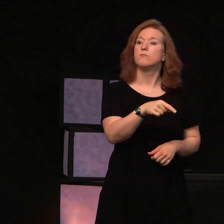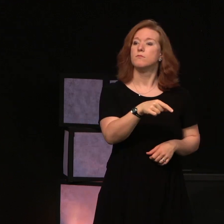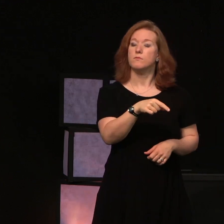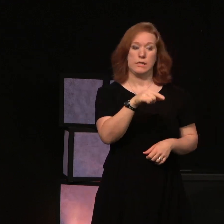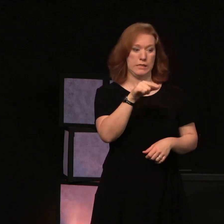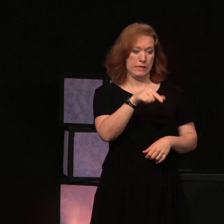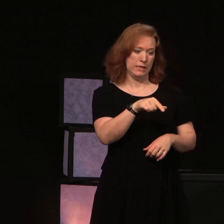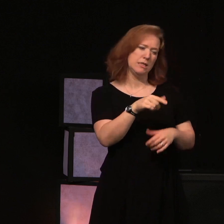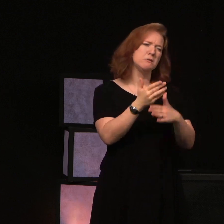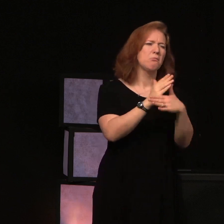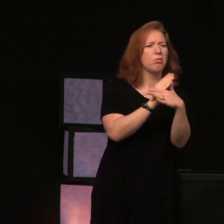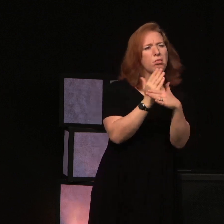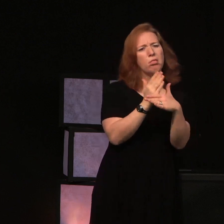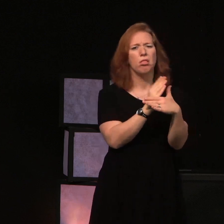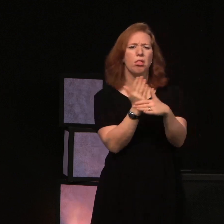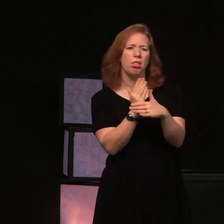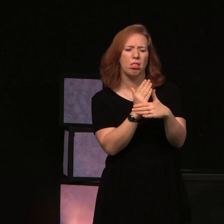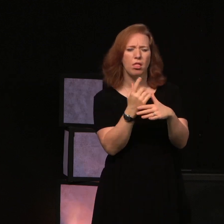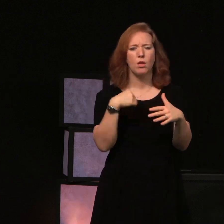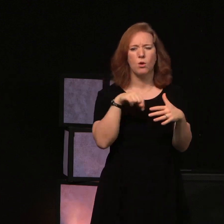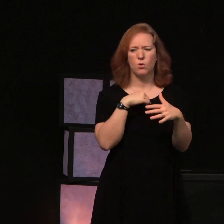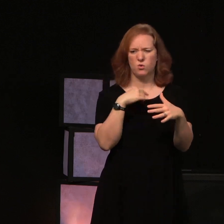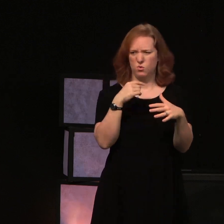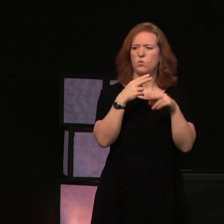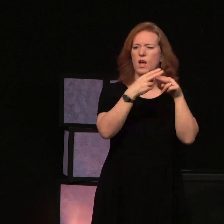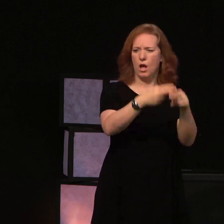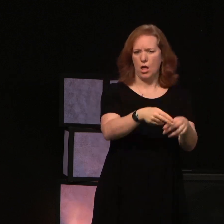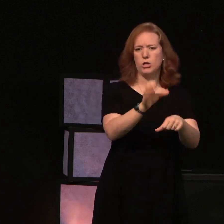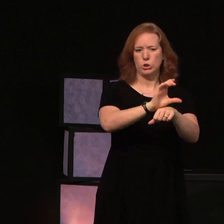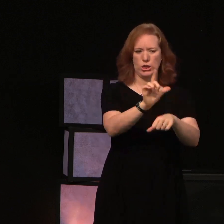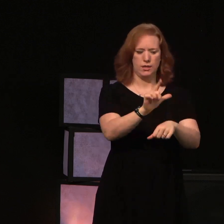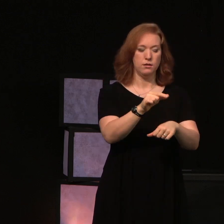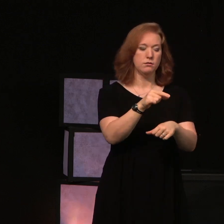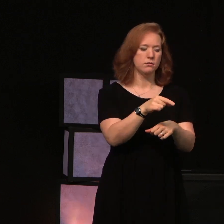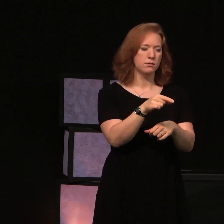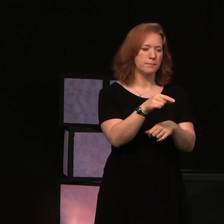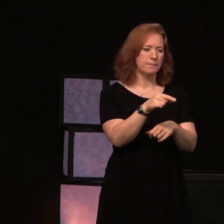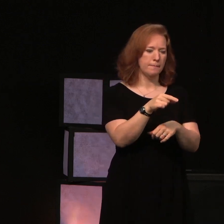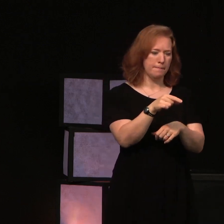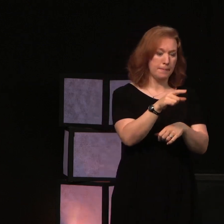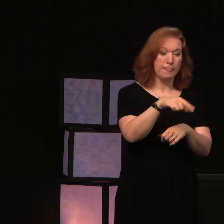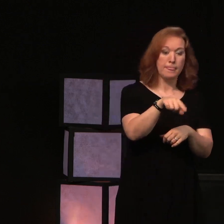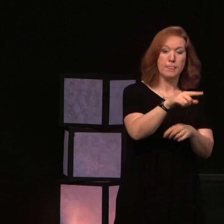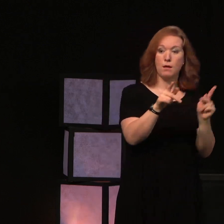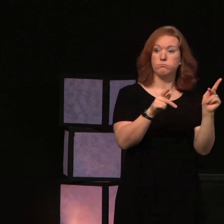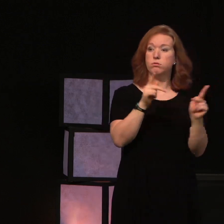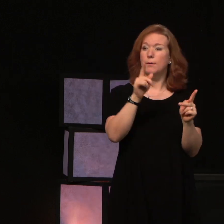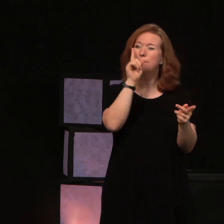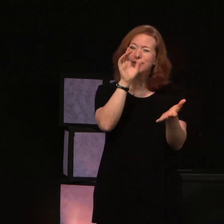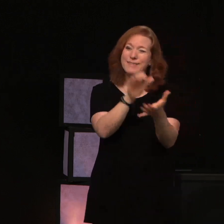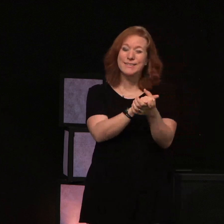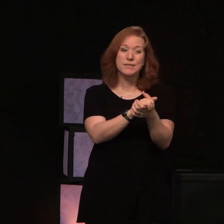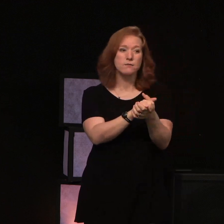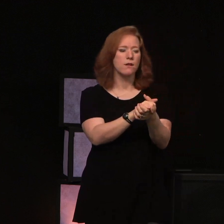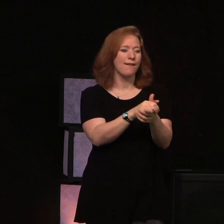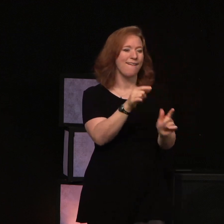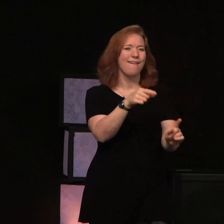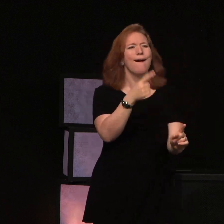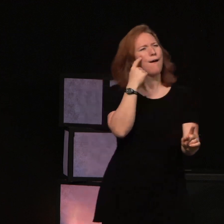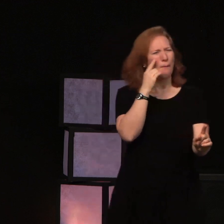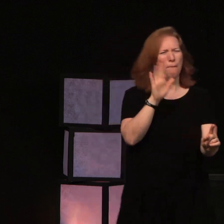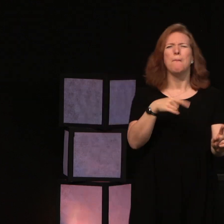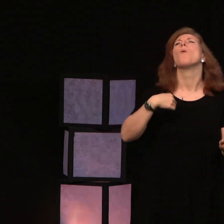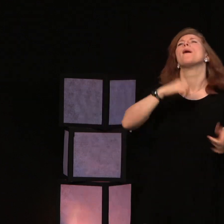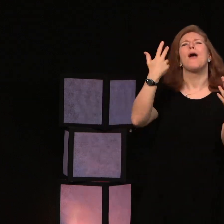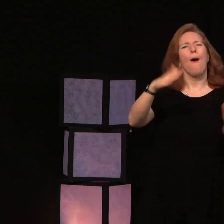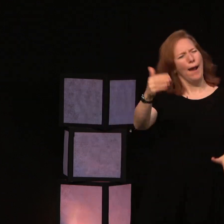lukewarm church, Church L, we call it, this church, these people believed, we know everything we need to